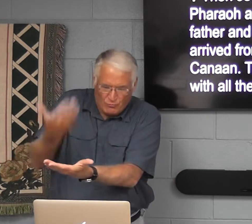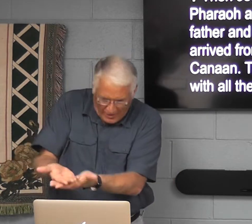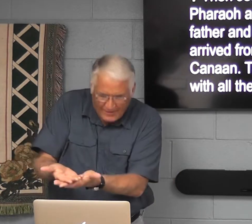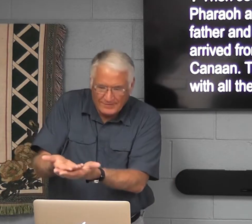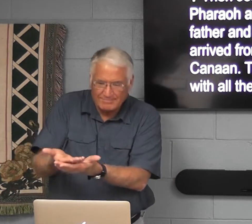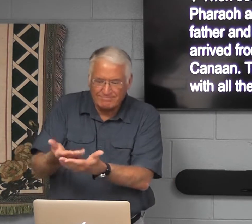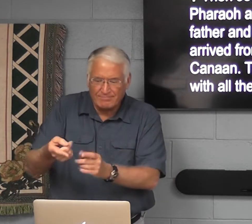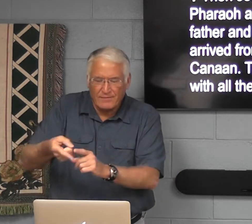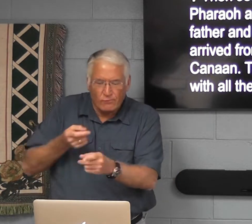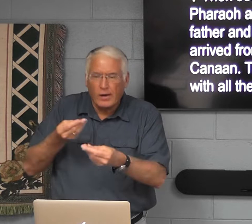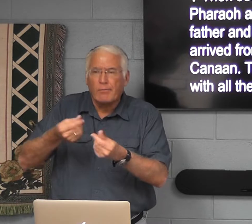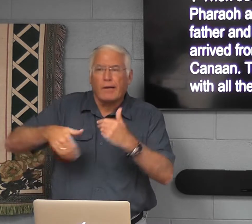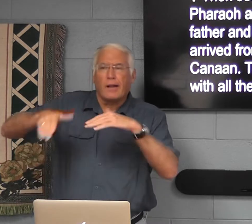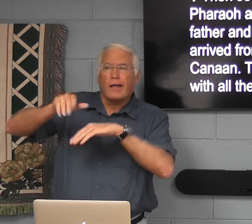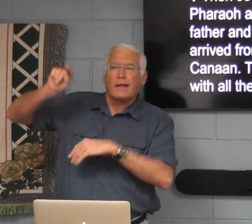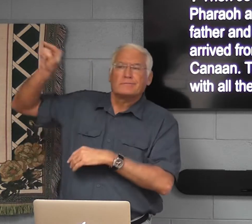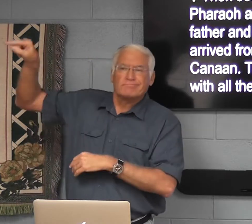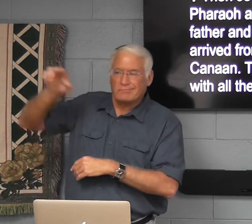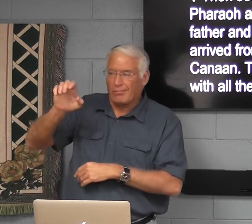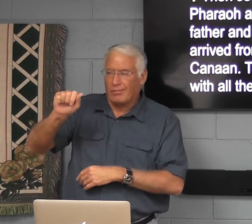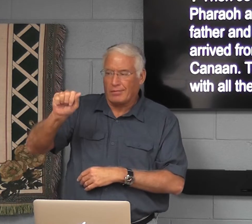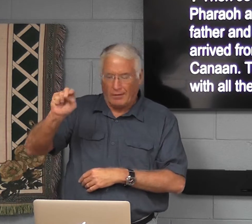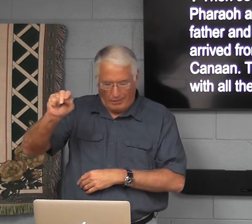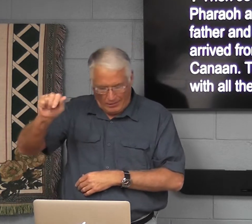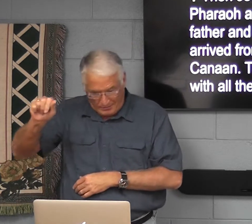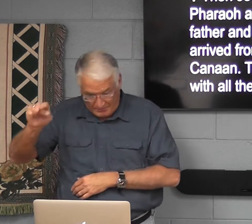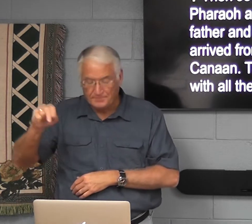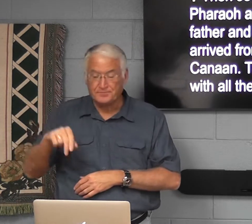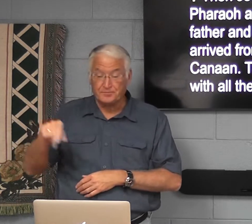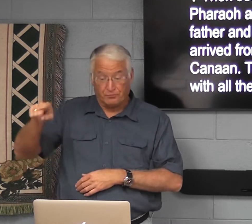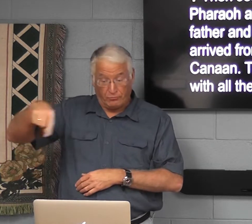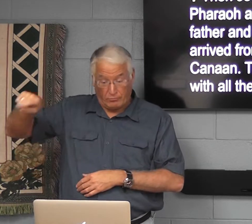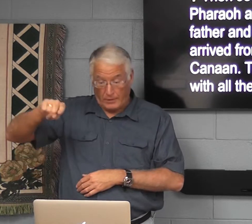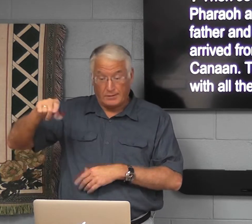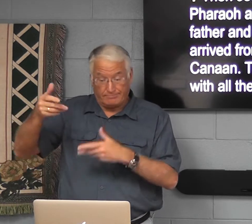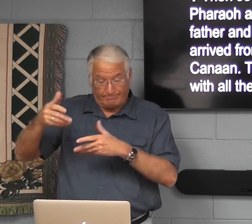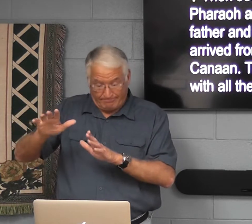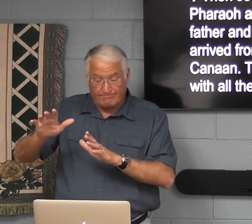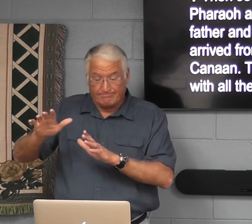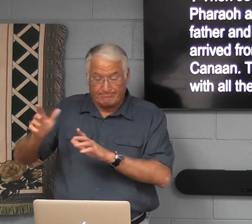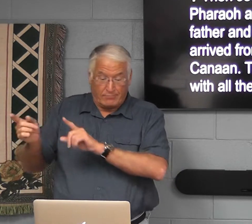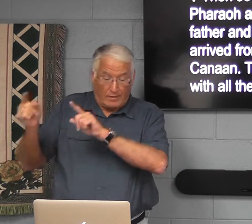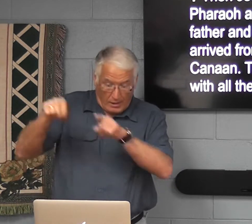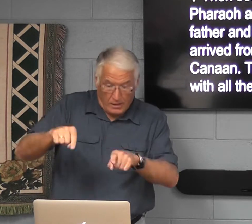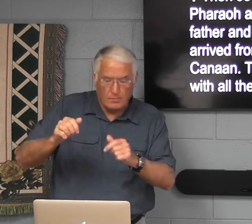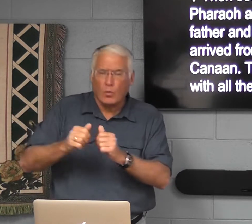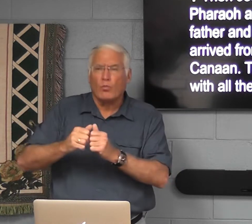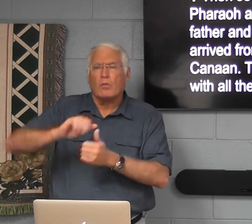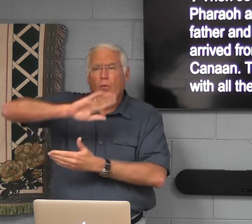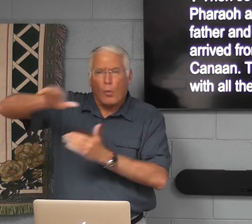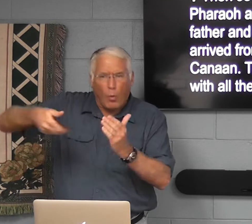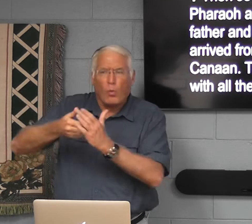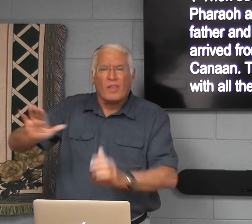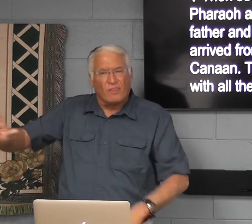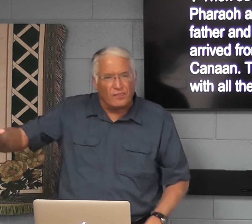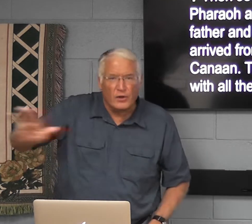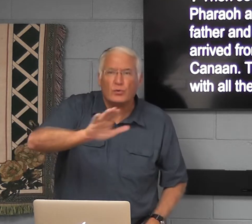my brothers have arrived from the land of Canaan, they have come with all their